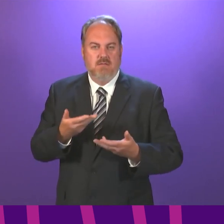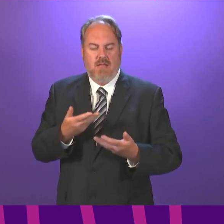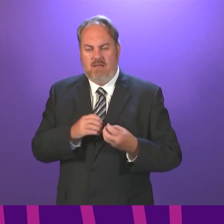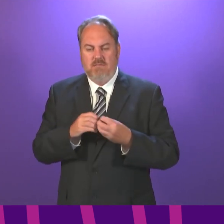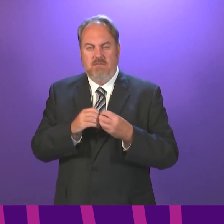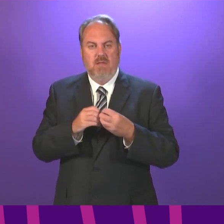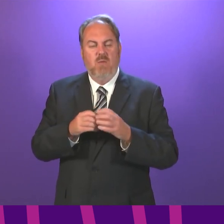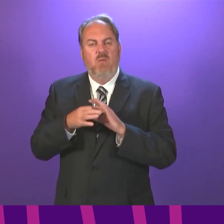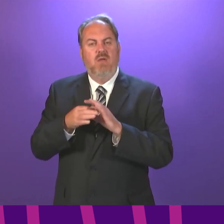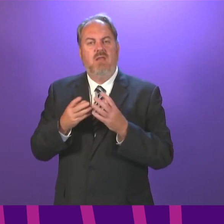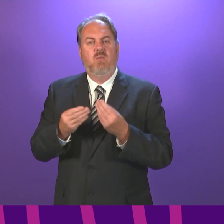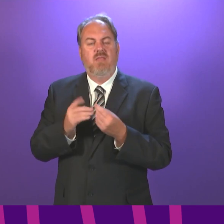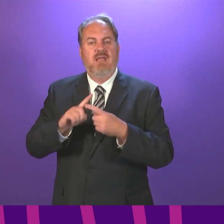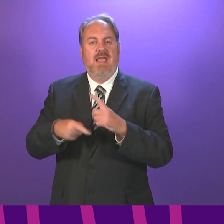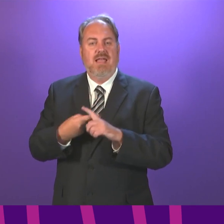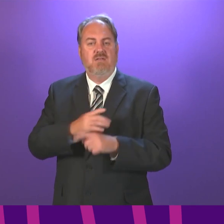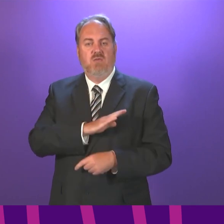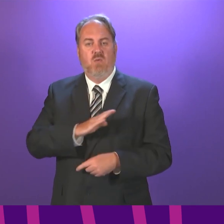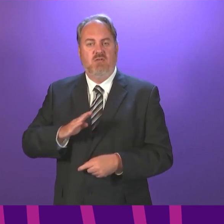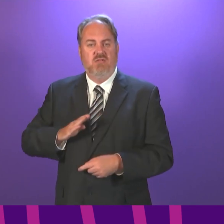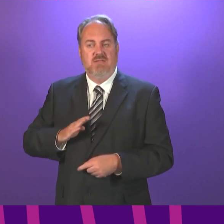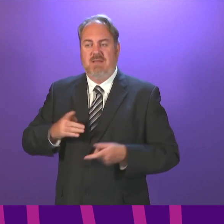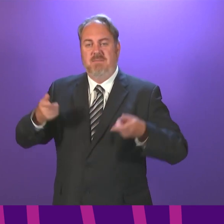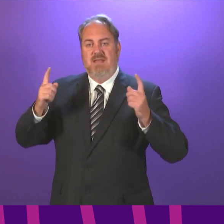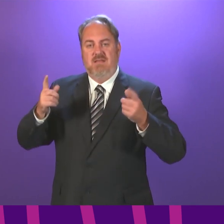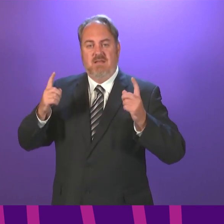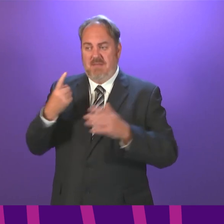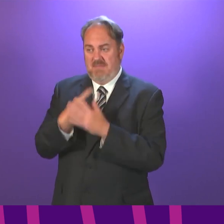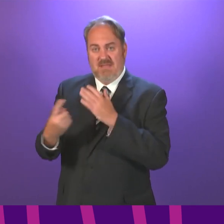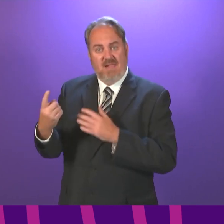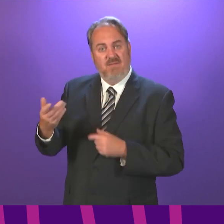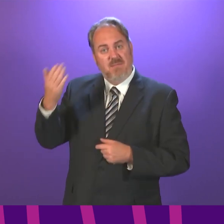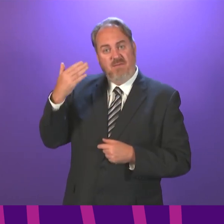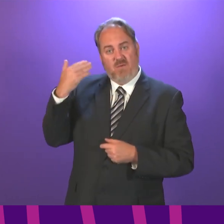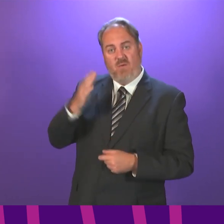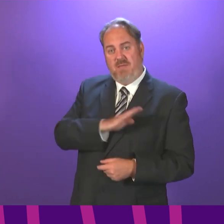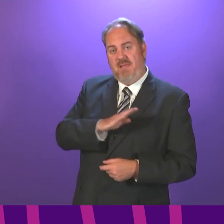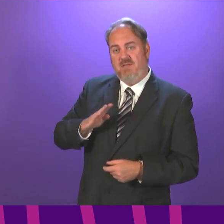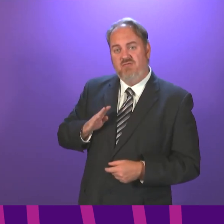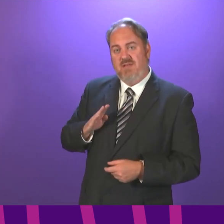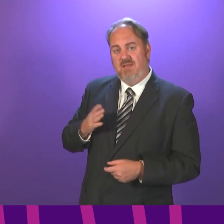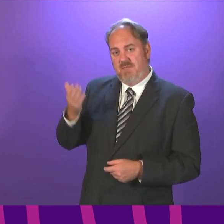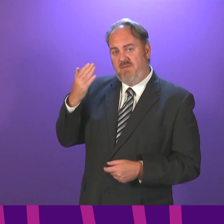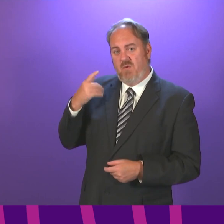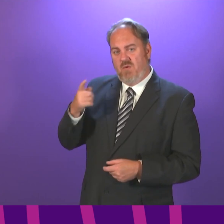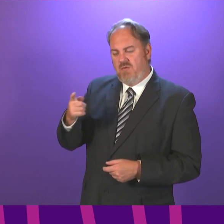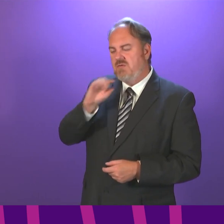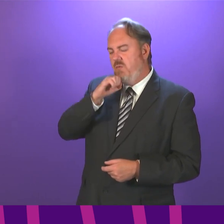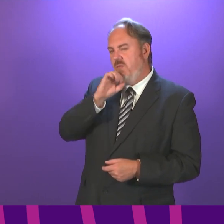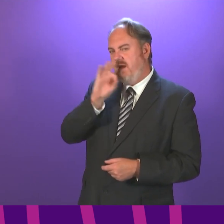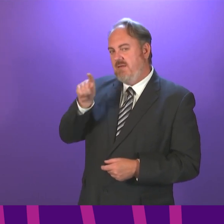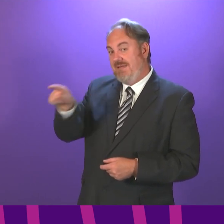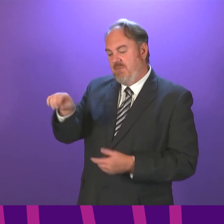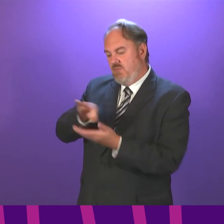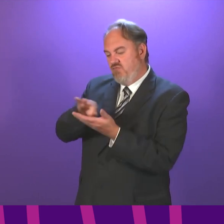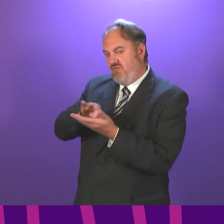the Veterans Minister, who of course is a veteran himself, Keith Brown, the Justice Secretary. I will ask Keith Brown to write to the member with an update